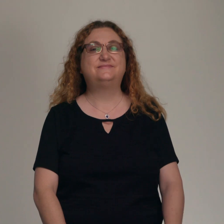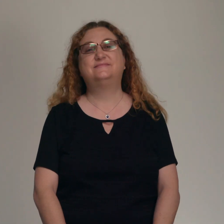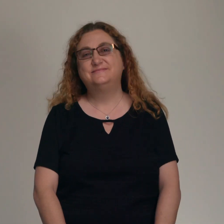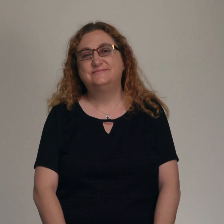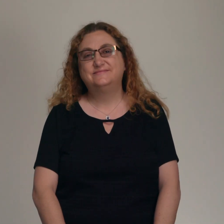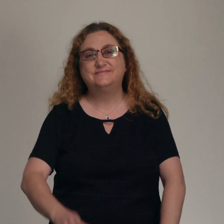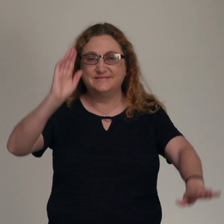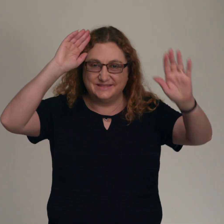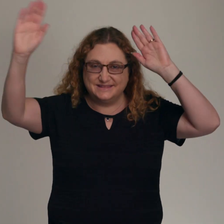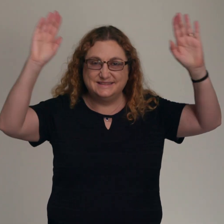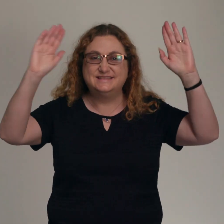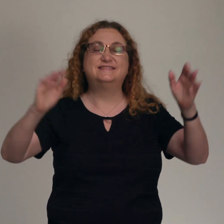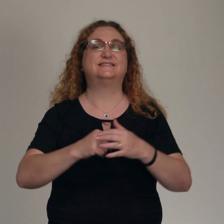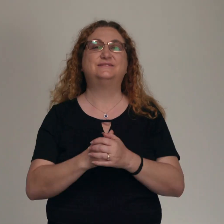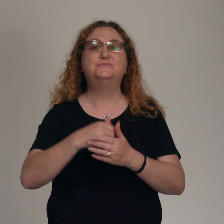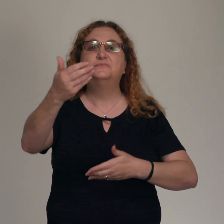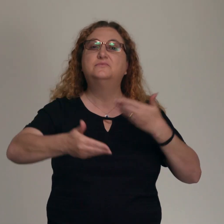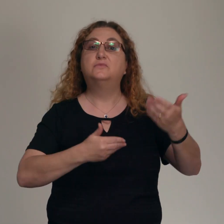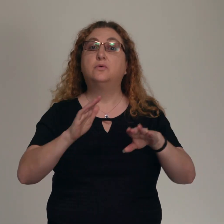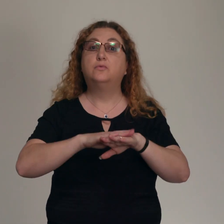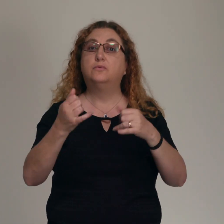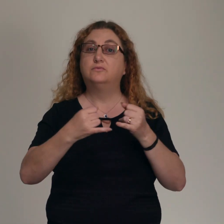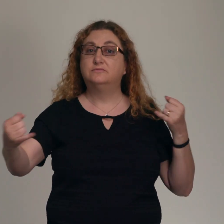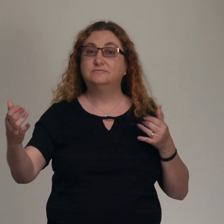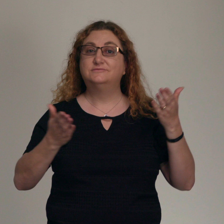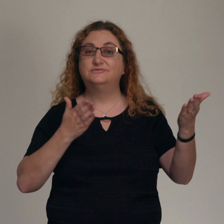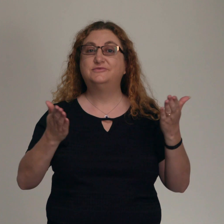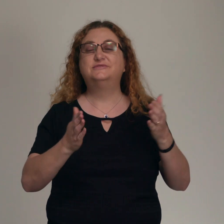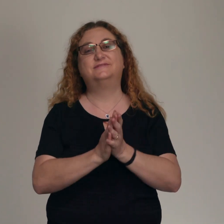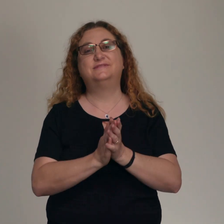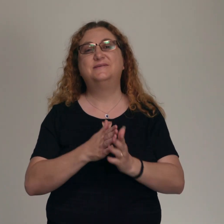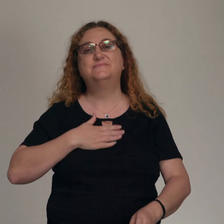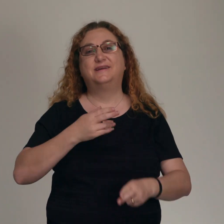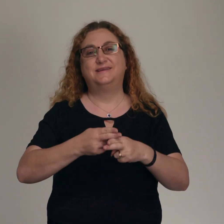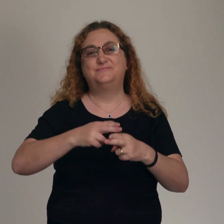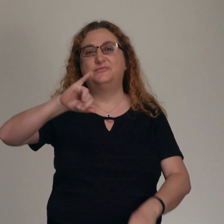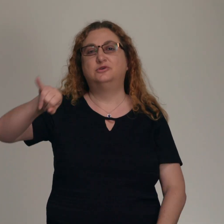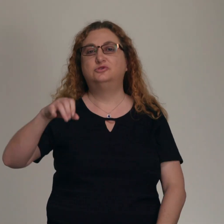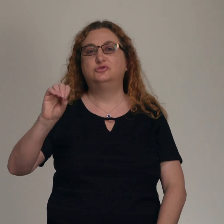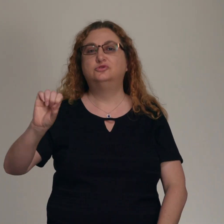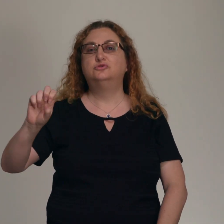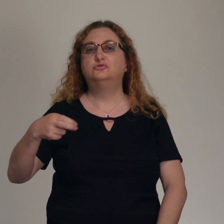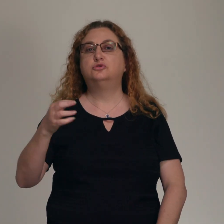Hey everyone, welcome to our online service. We're so glad to have you with us. My name is Joshua Scott and I'm the campus pastor at our Central Abbotsford campus.